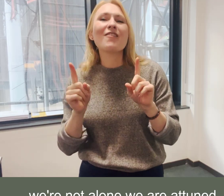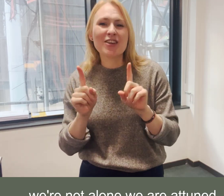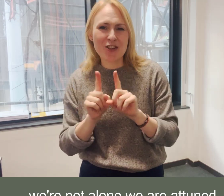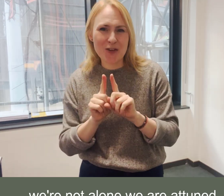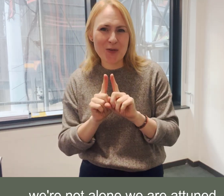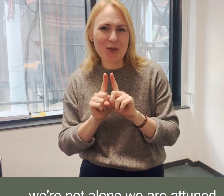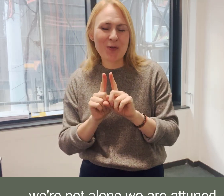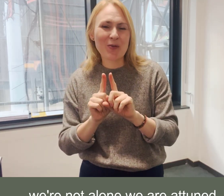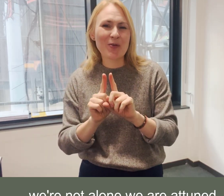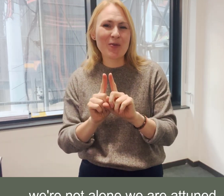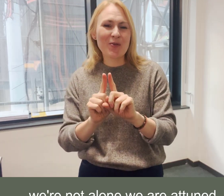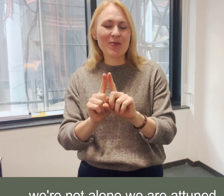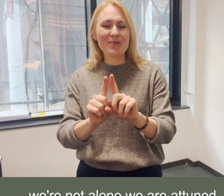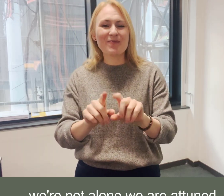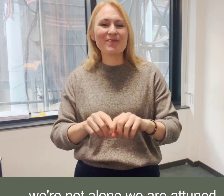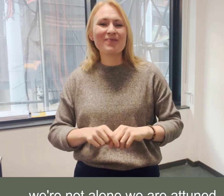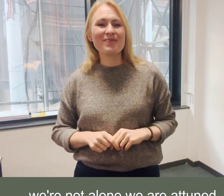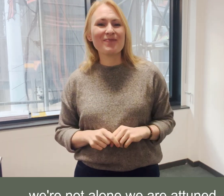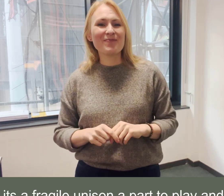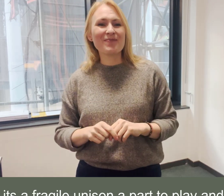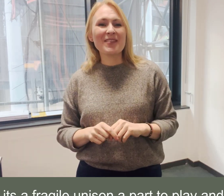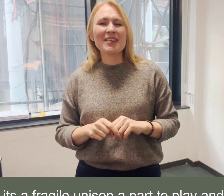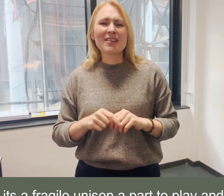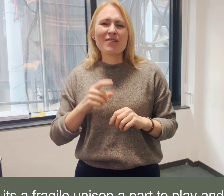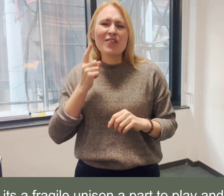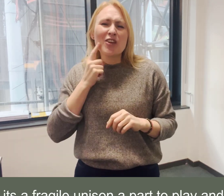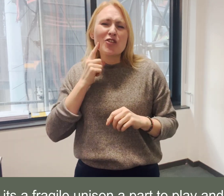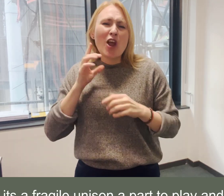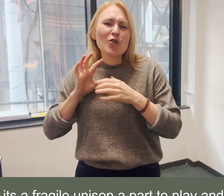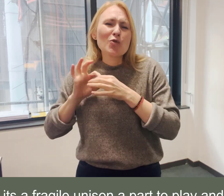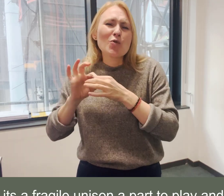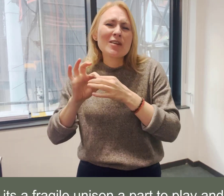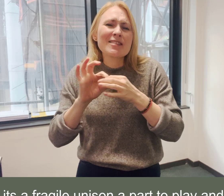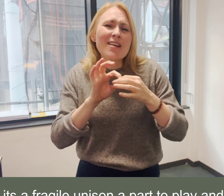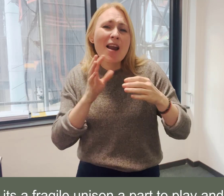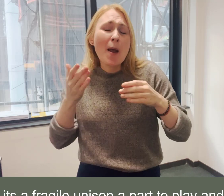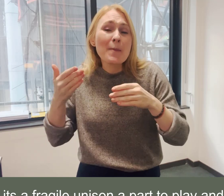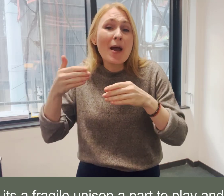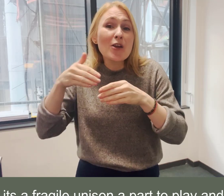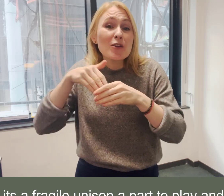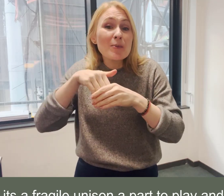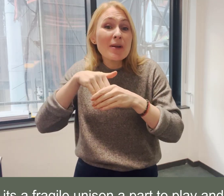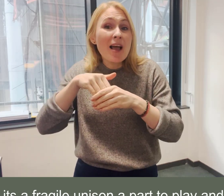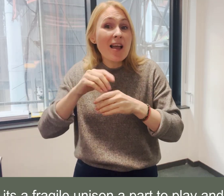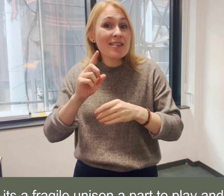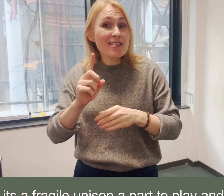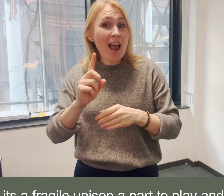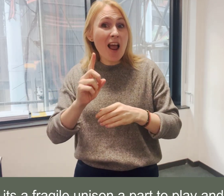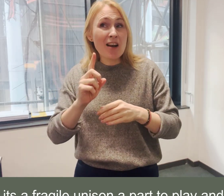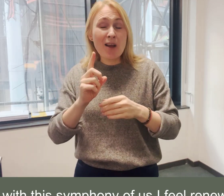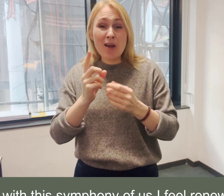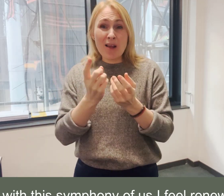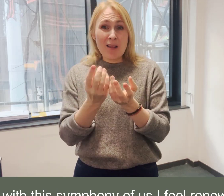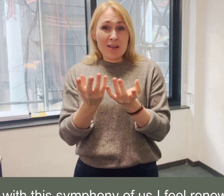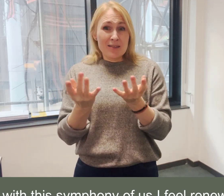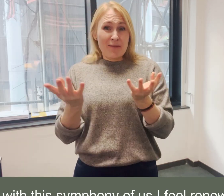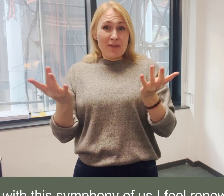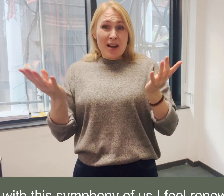attuned It's a fragile unison, a part to play And yet with this symphony